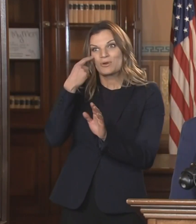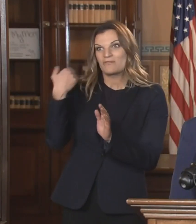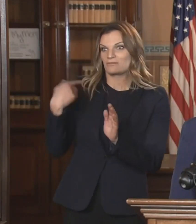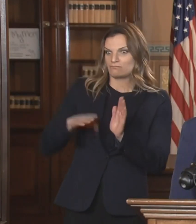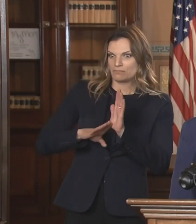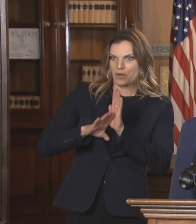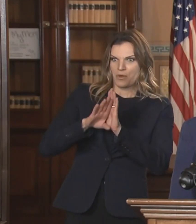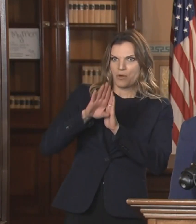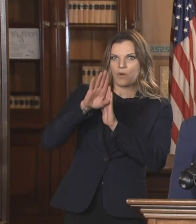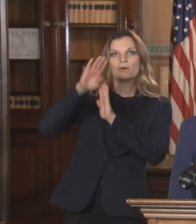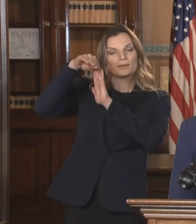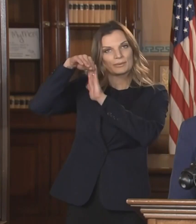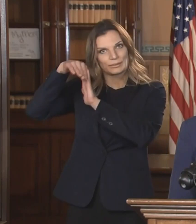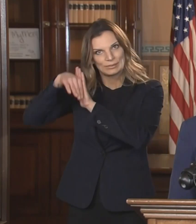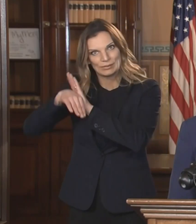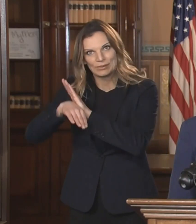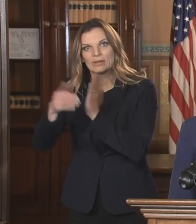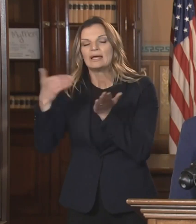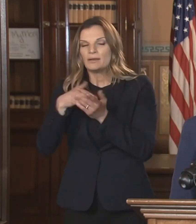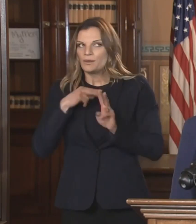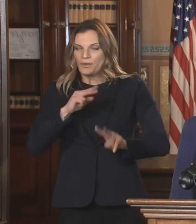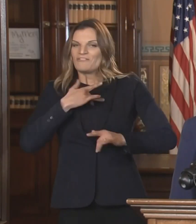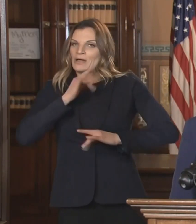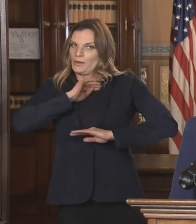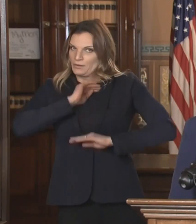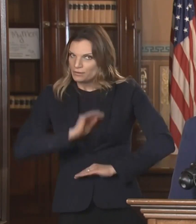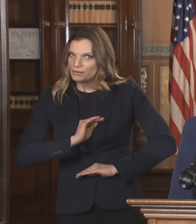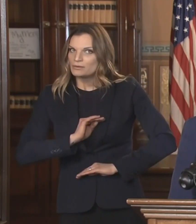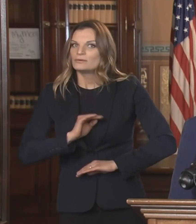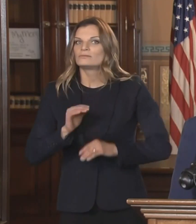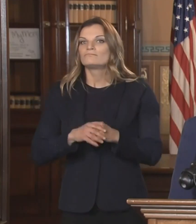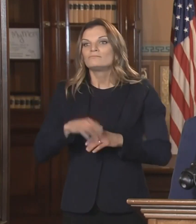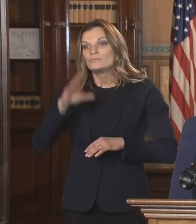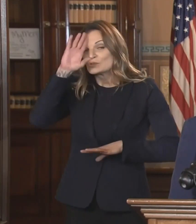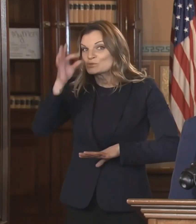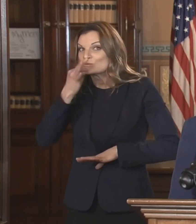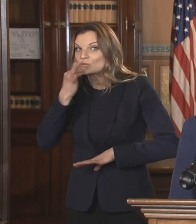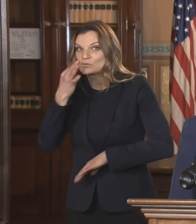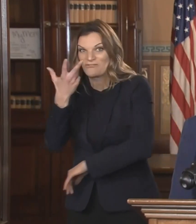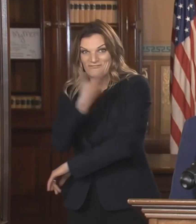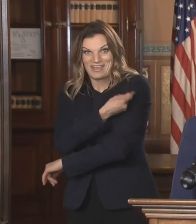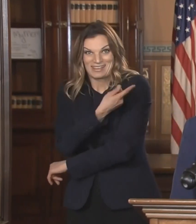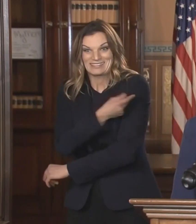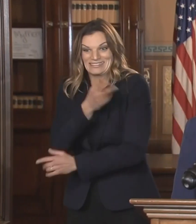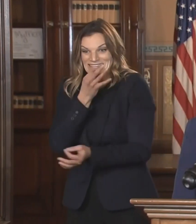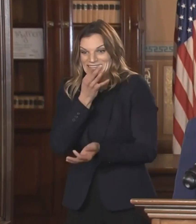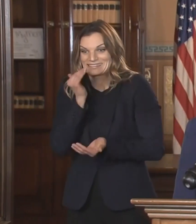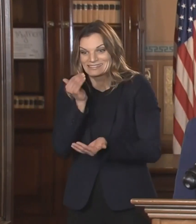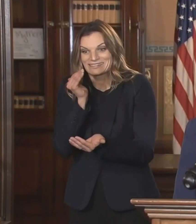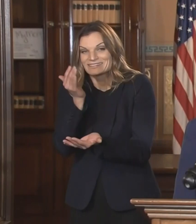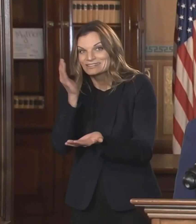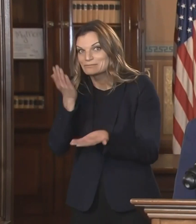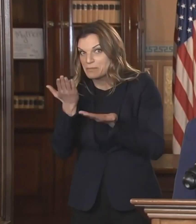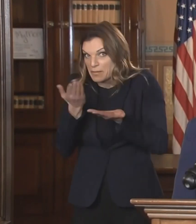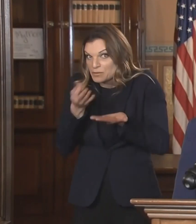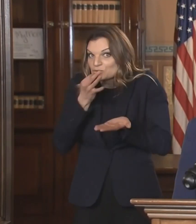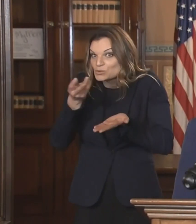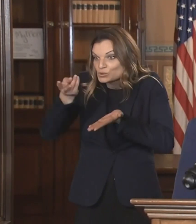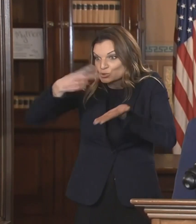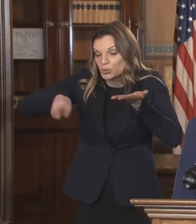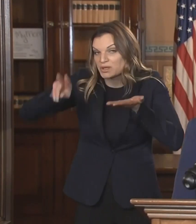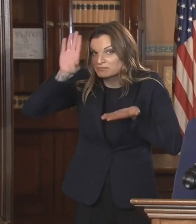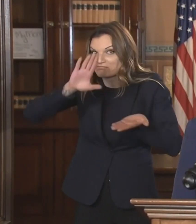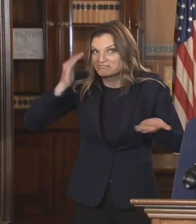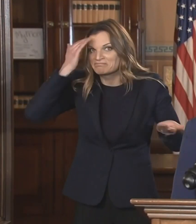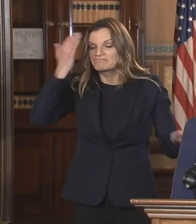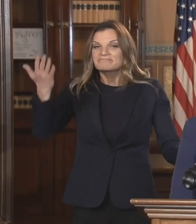slow in our cases. We now know that vaccines will soon be available potentially in the next two weeks. So